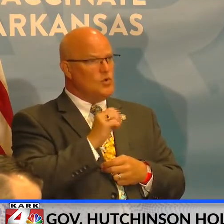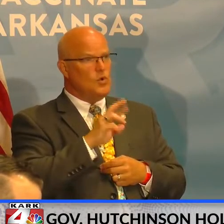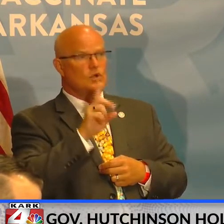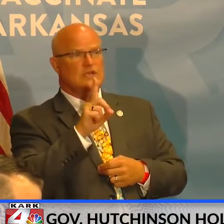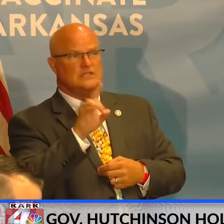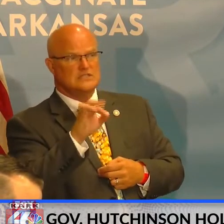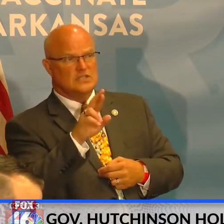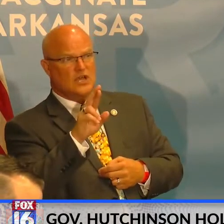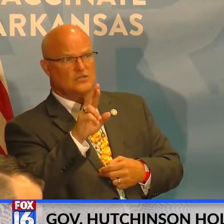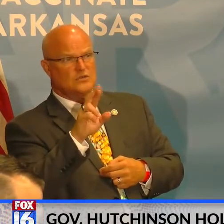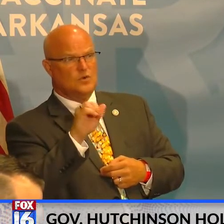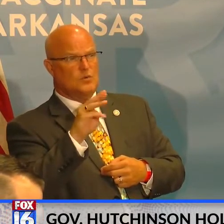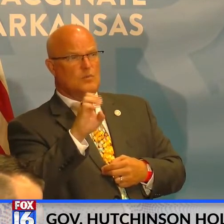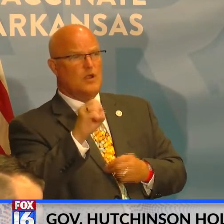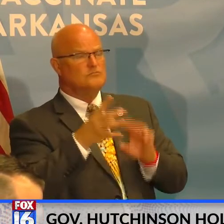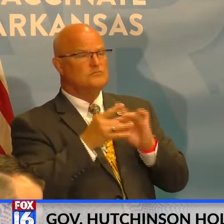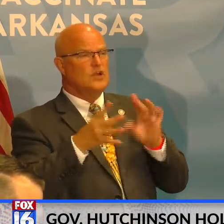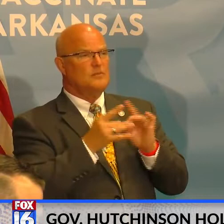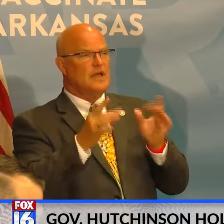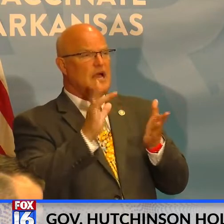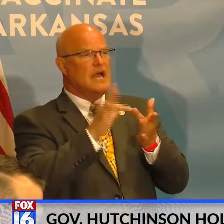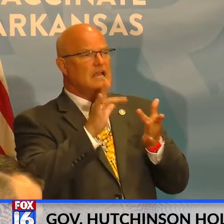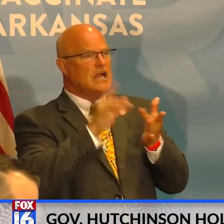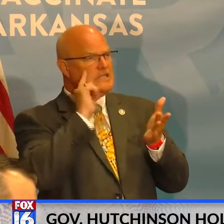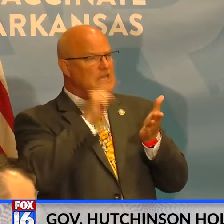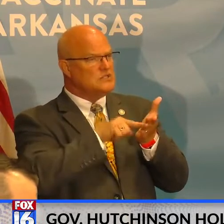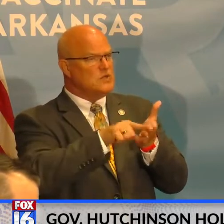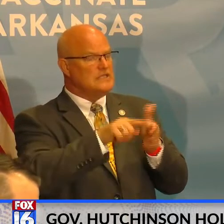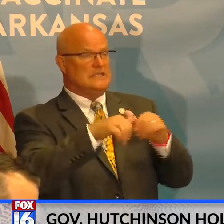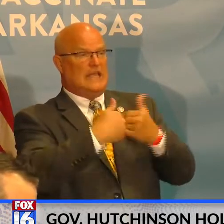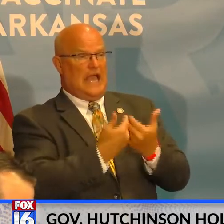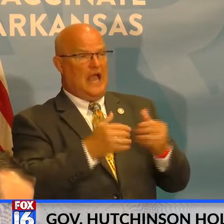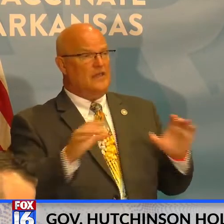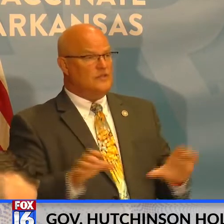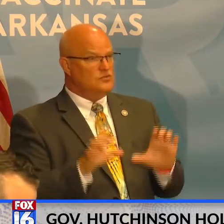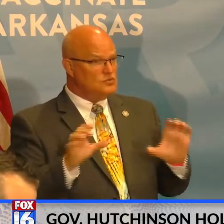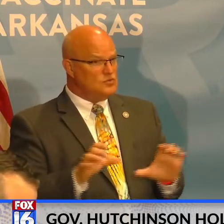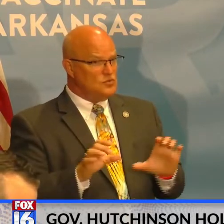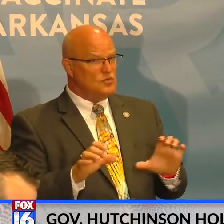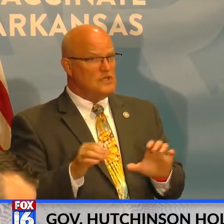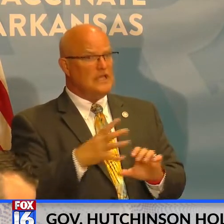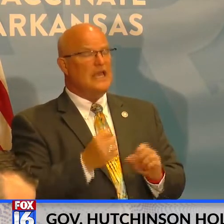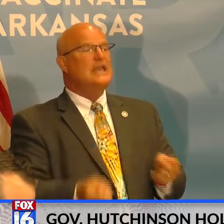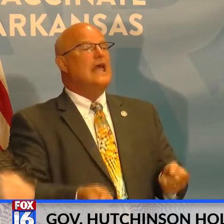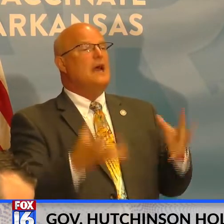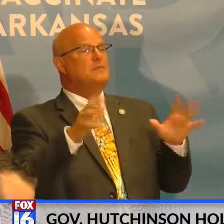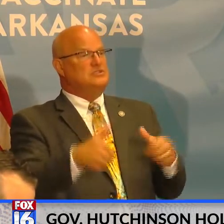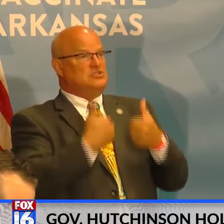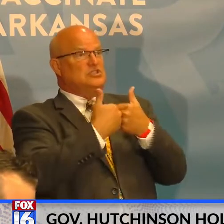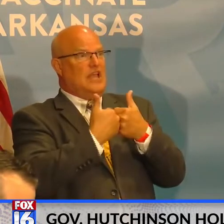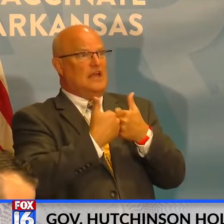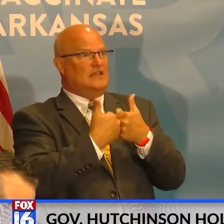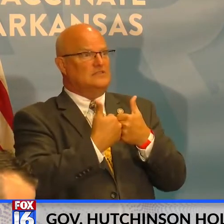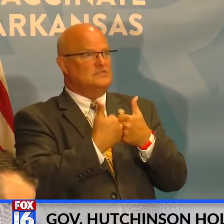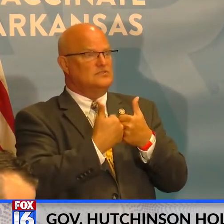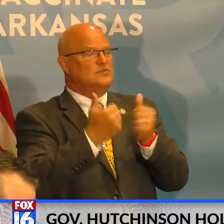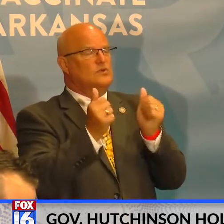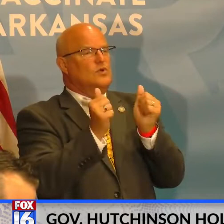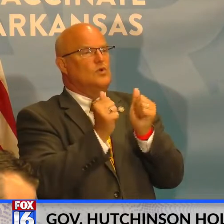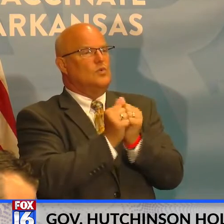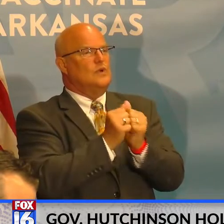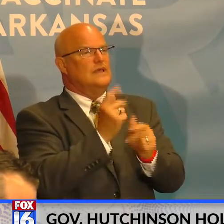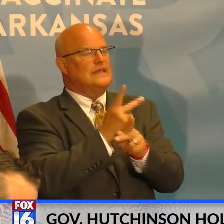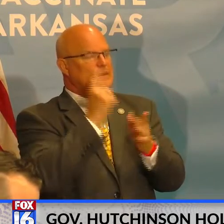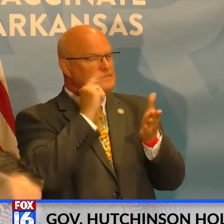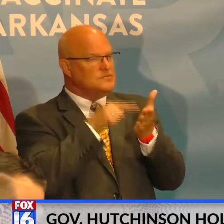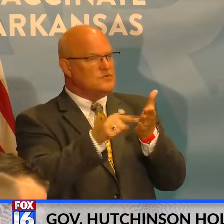could talk about uh, the contact tracing efforts and how, how they're going and how much of a challenge is that going to be with keeping